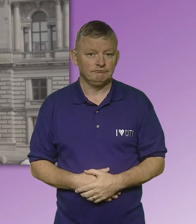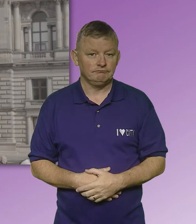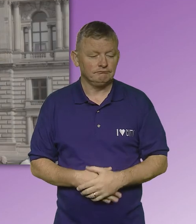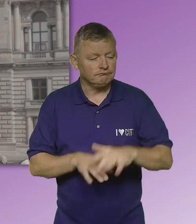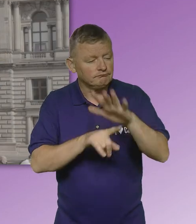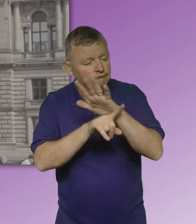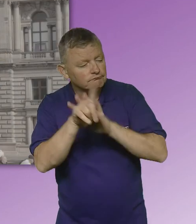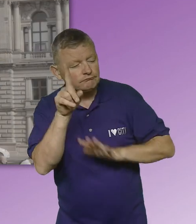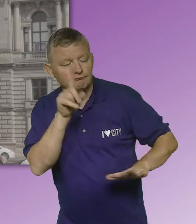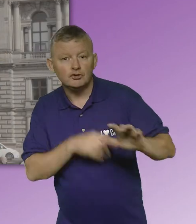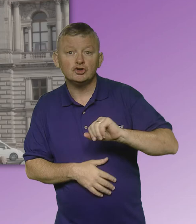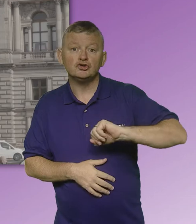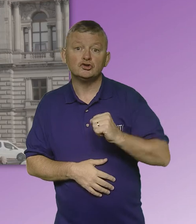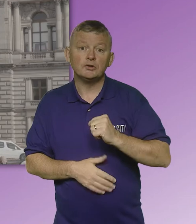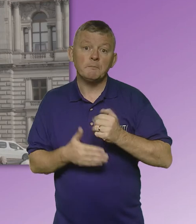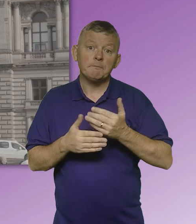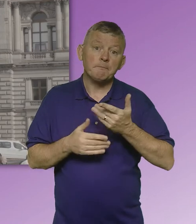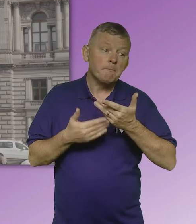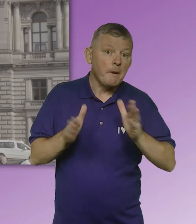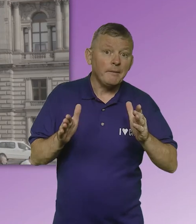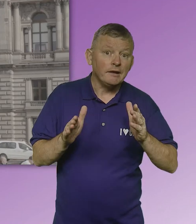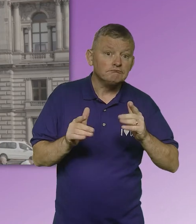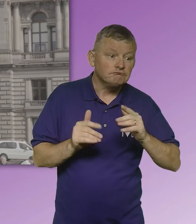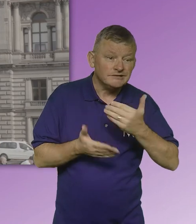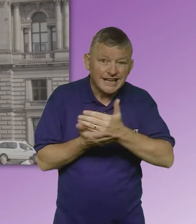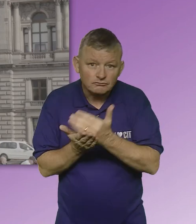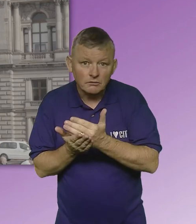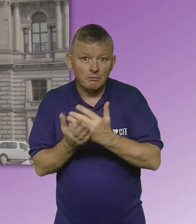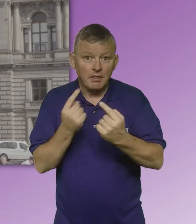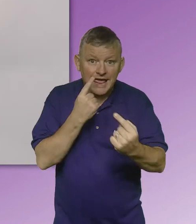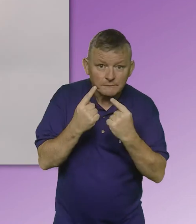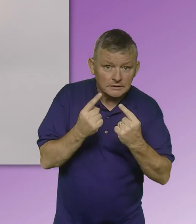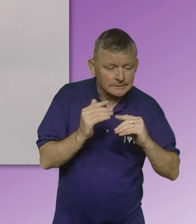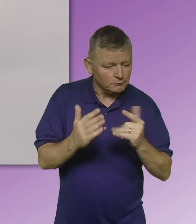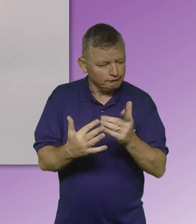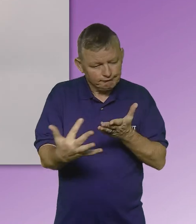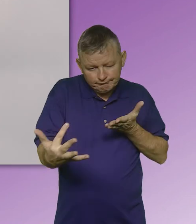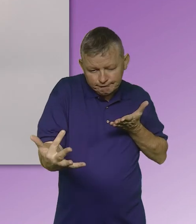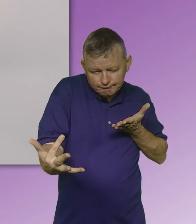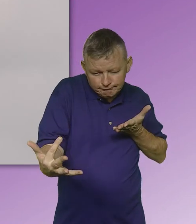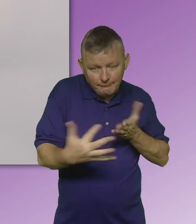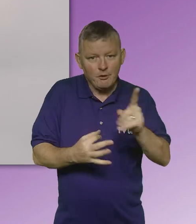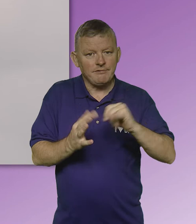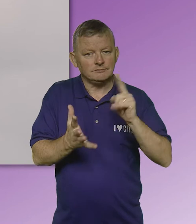which is Across the Scottish public sector, information and services will be accessible to BSL users.